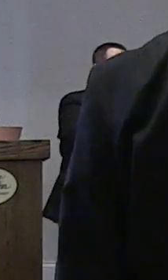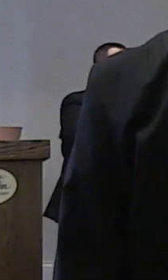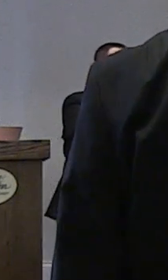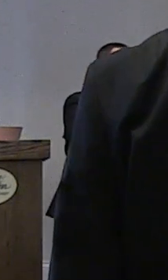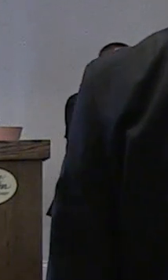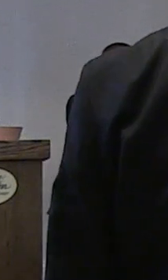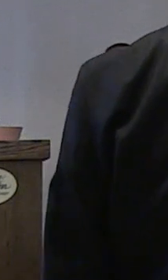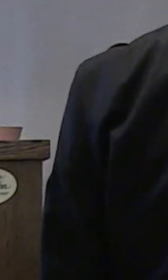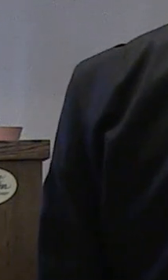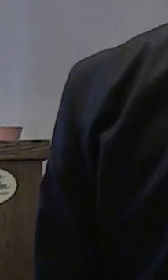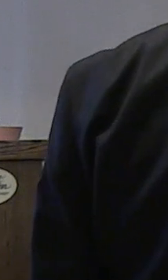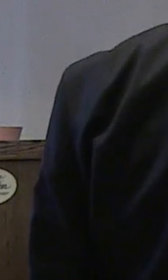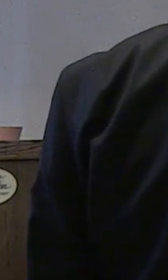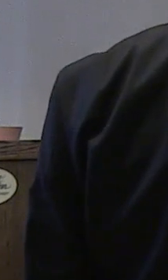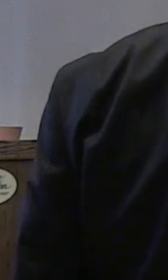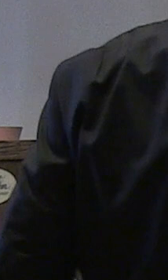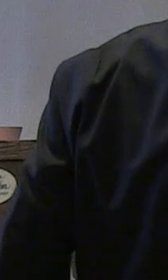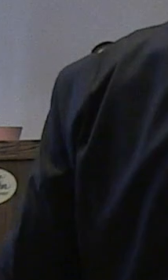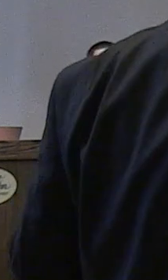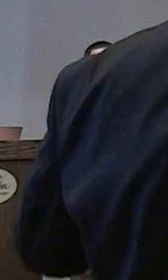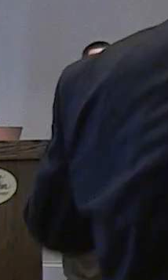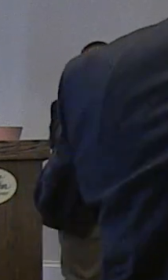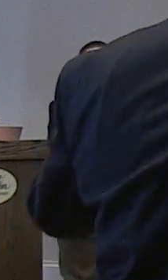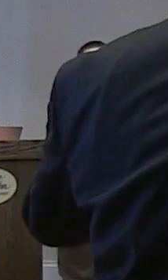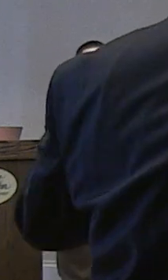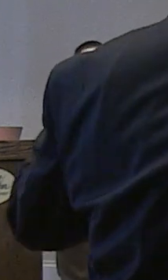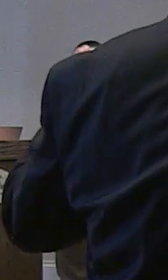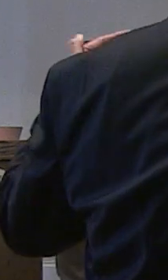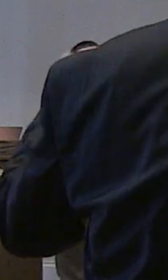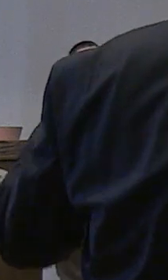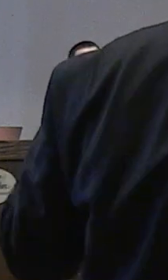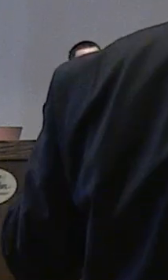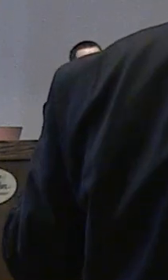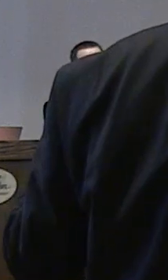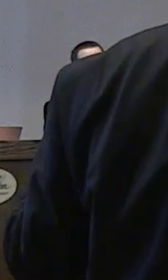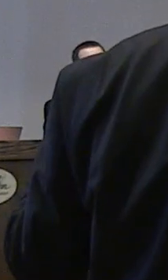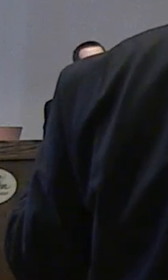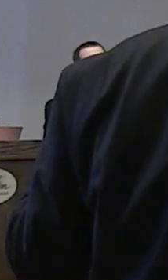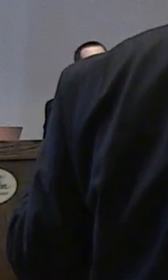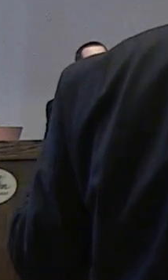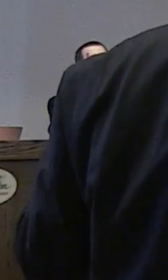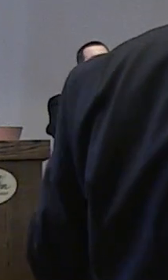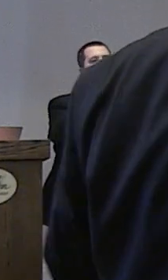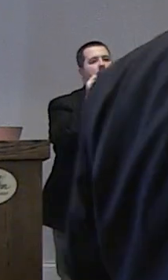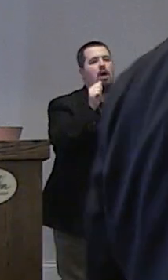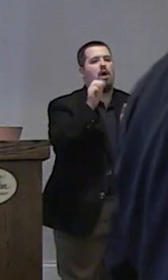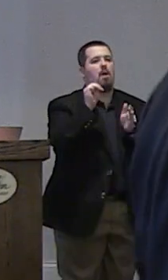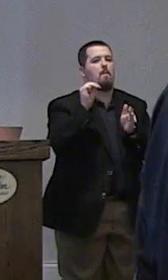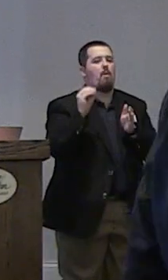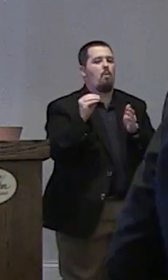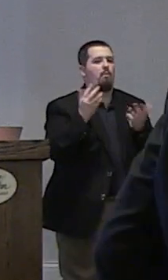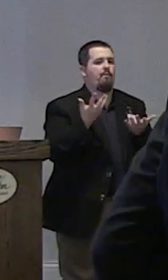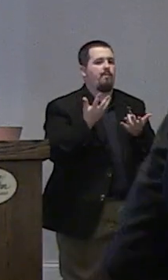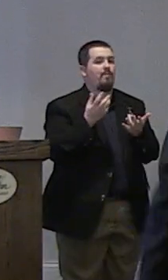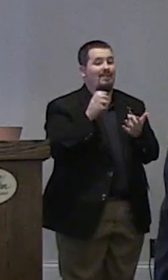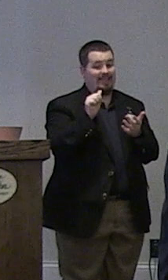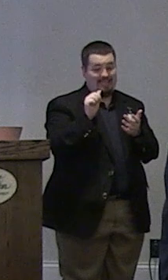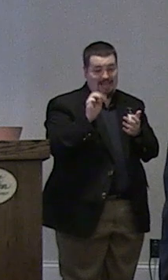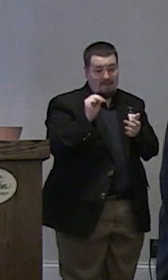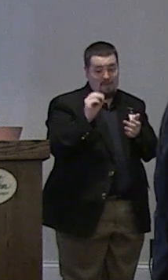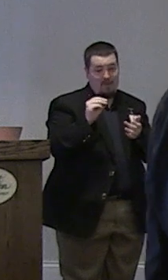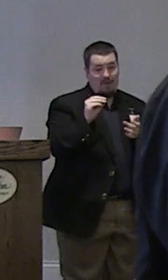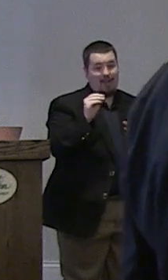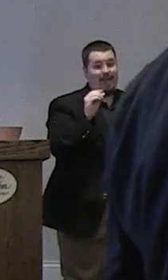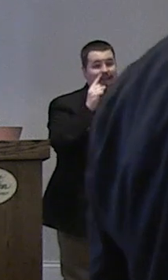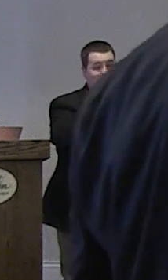or eating your basically to get an a you have to meet your double amo so and the amo is a